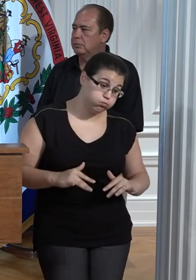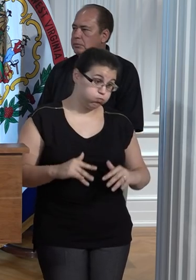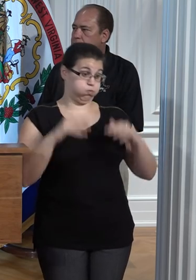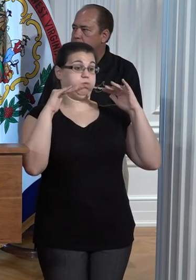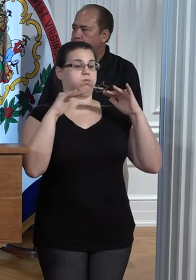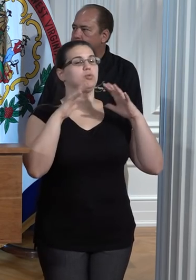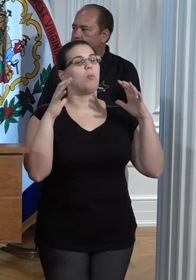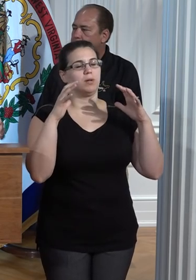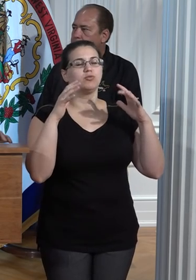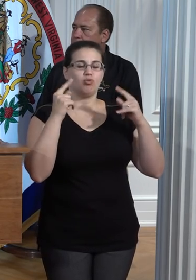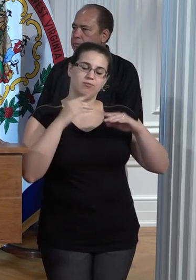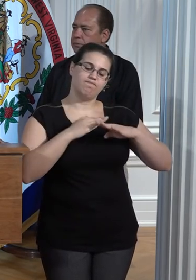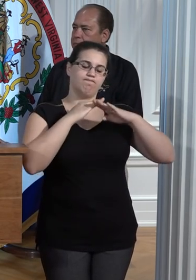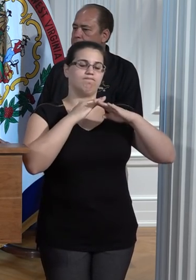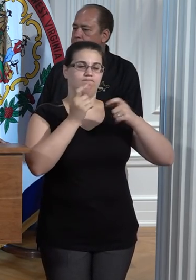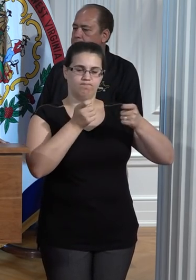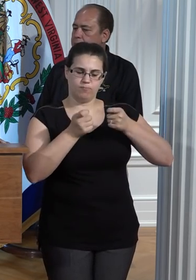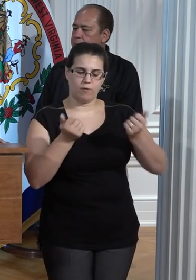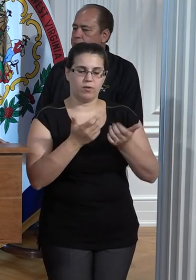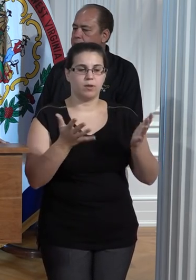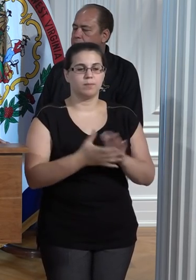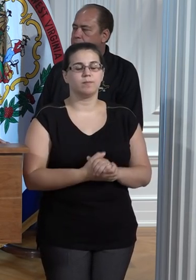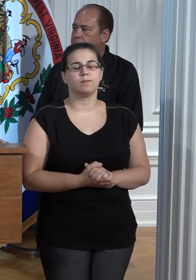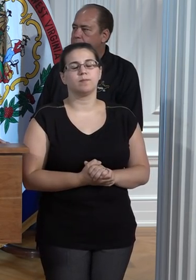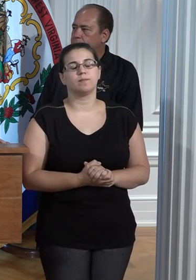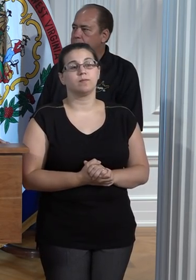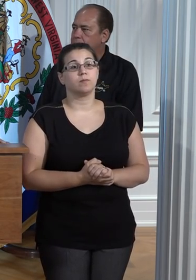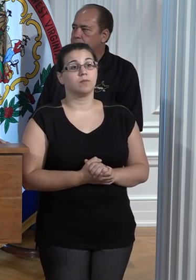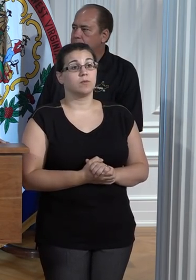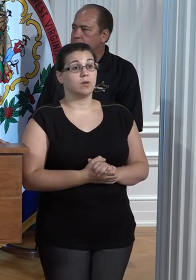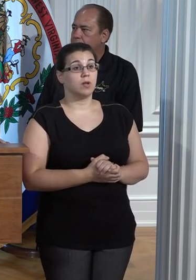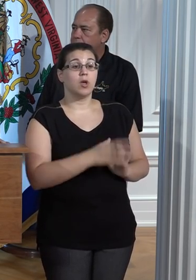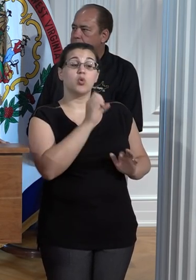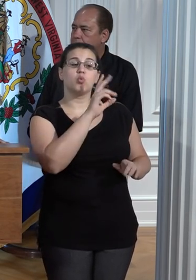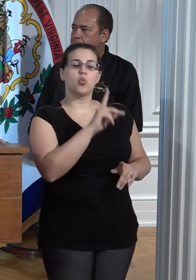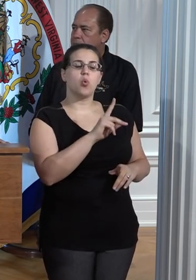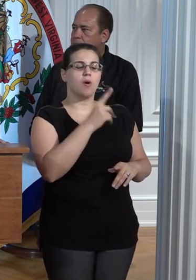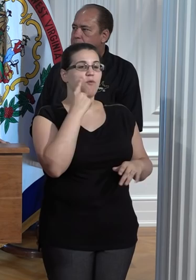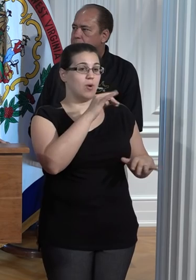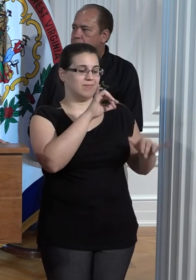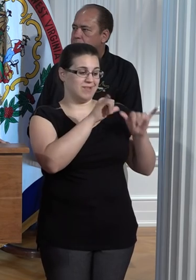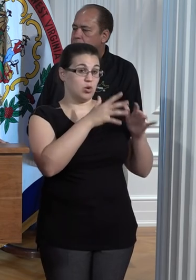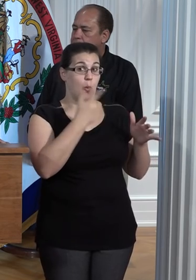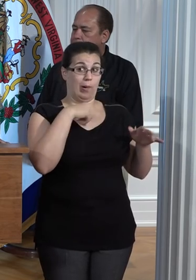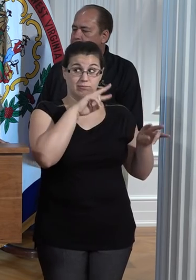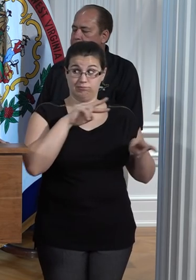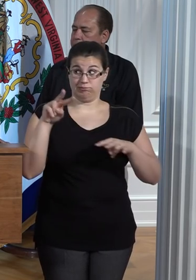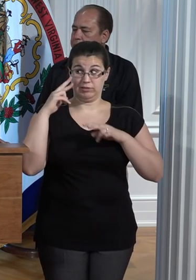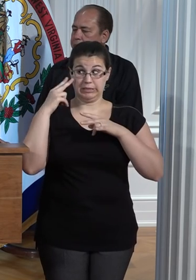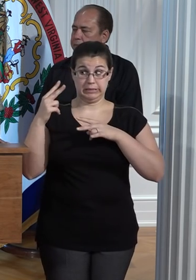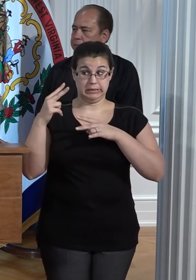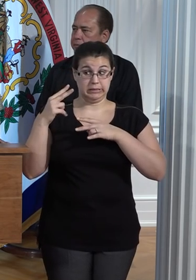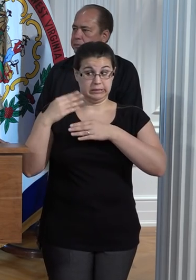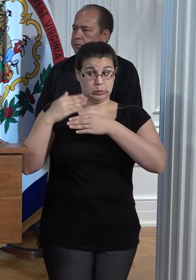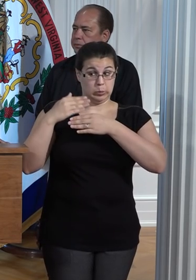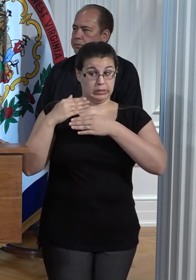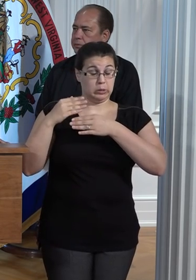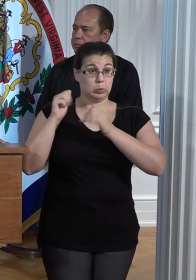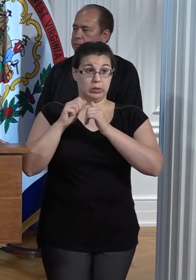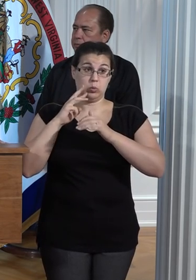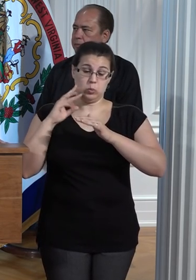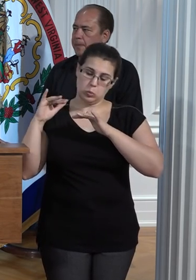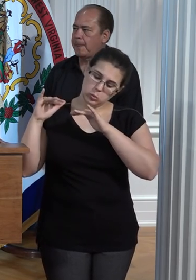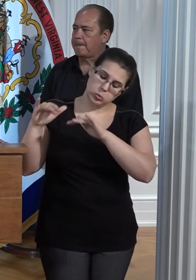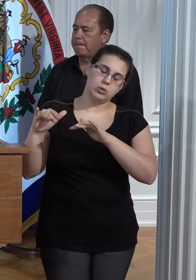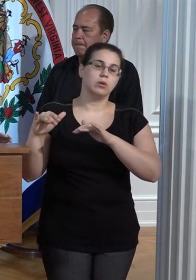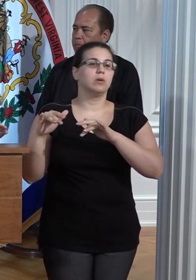We are reassured from the Corps of Engineers that the Kanawha River, while we can look out the window and see its significant height, they